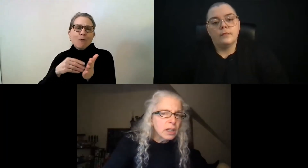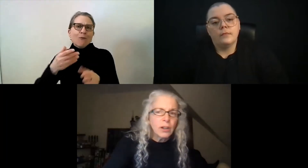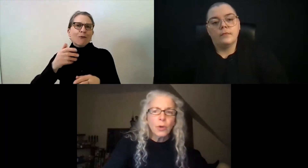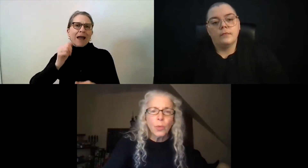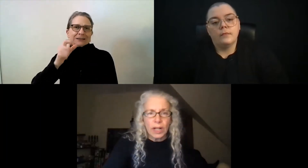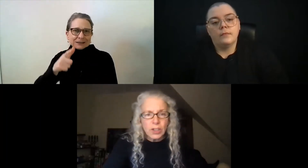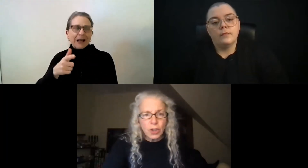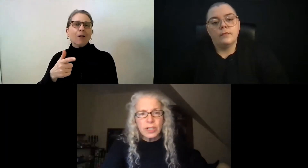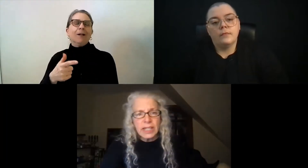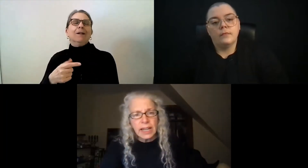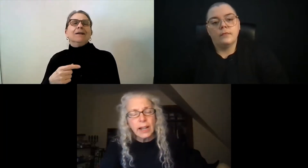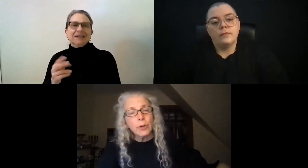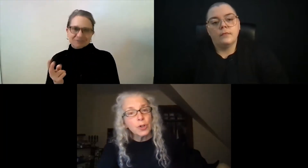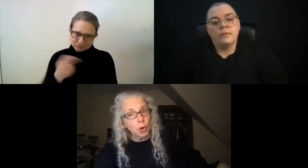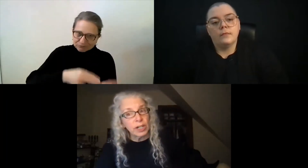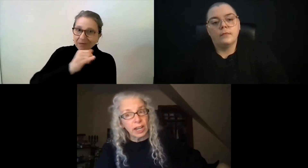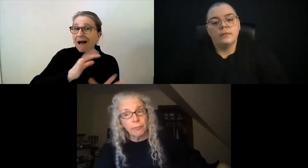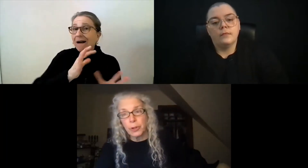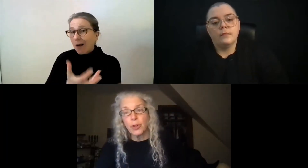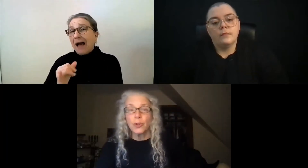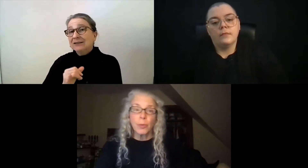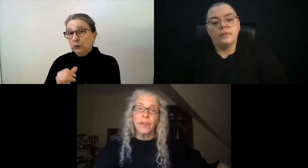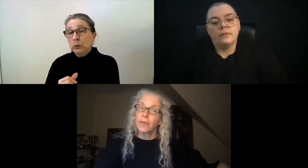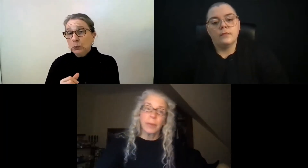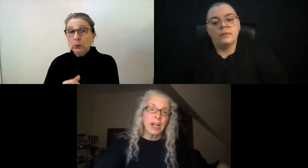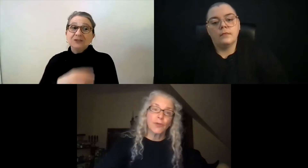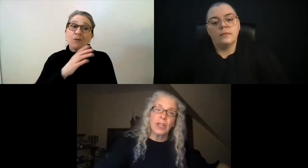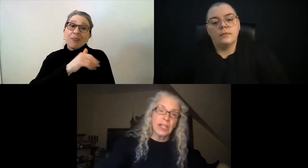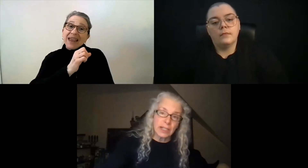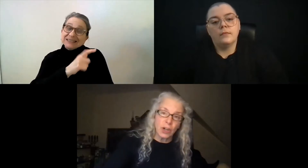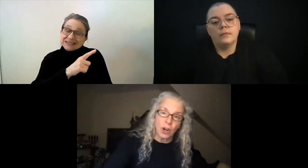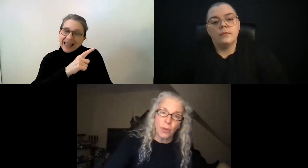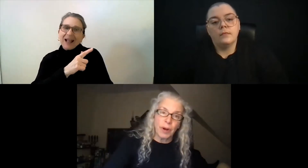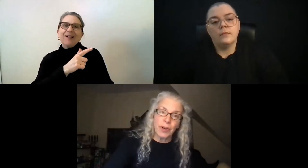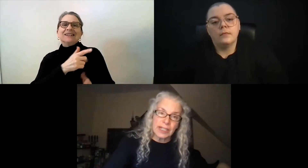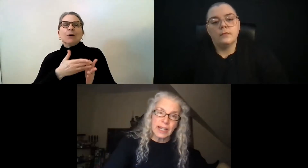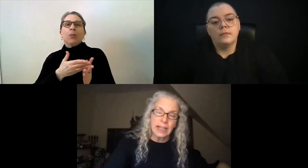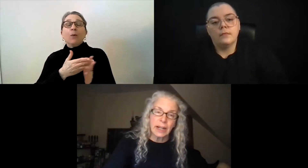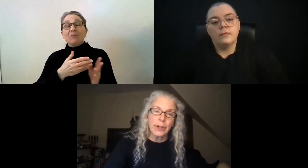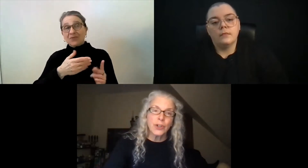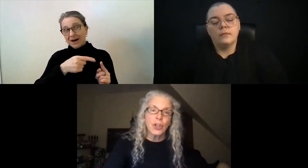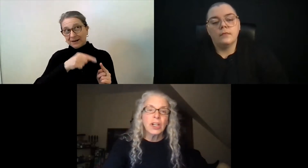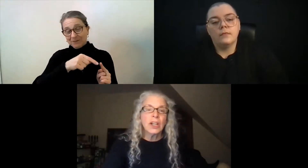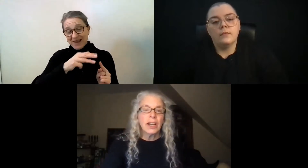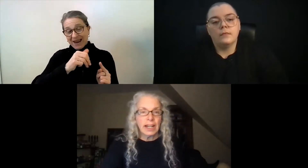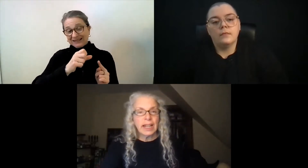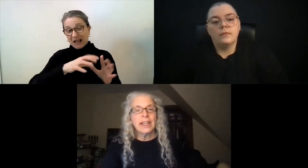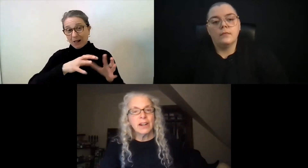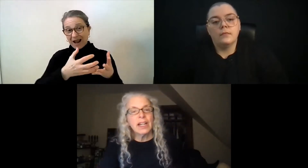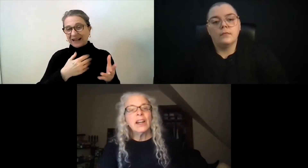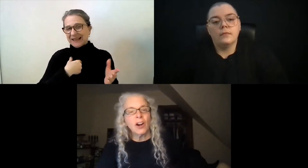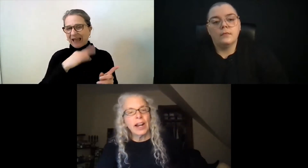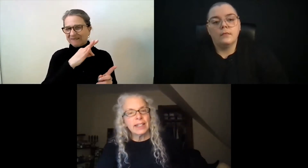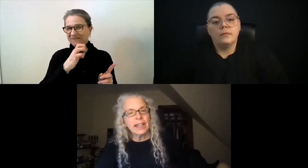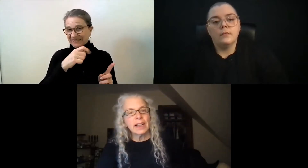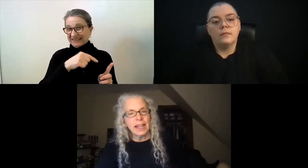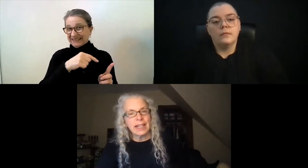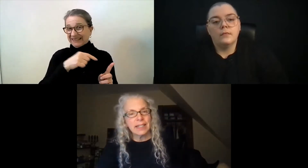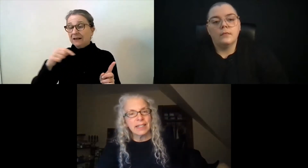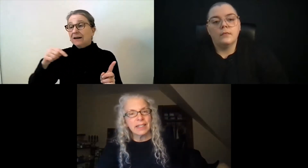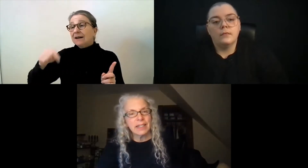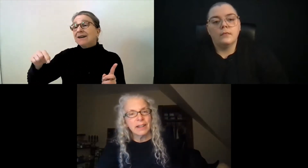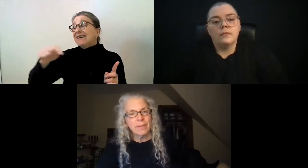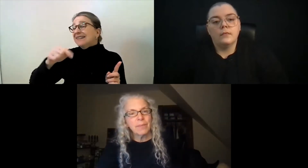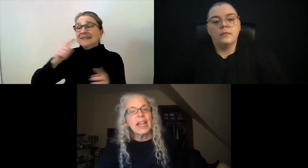who wants to learn sign language or a deaf person who's moving from a country that doesn't know American Sign Language. And then they're in our ASL